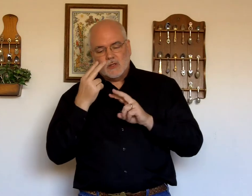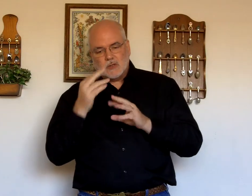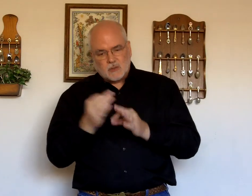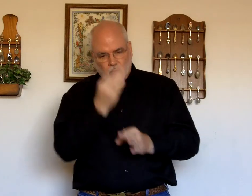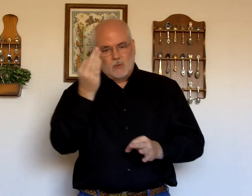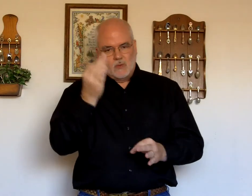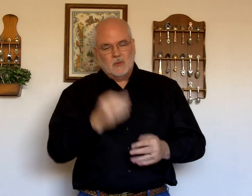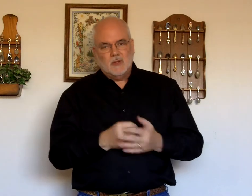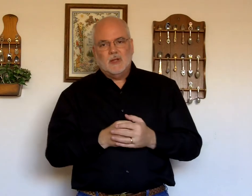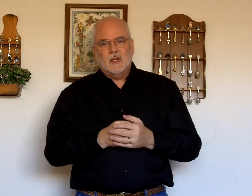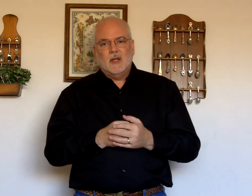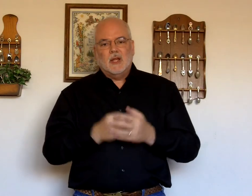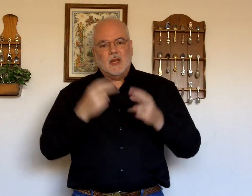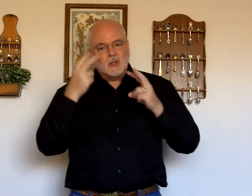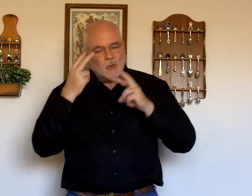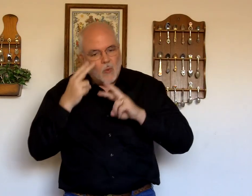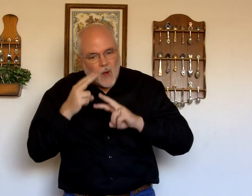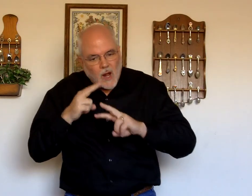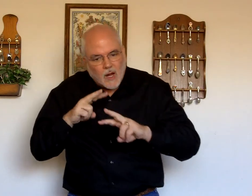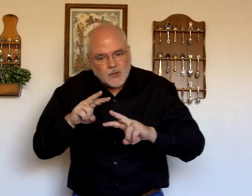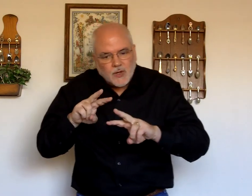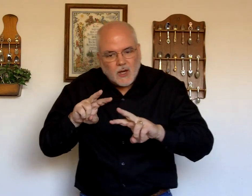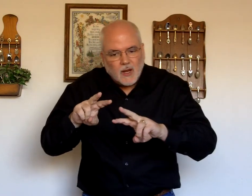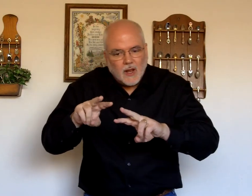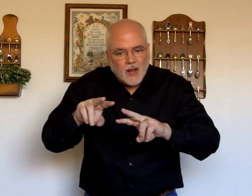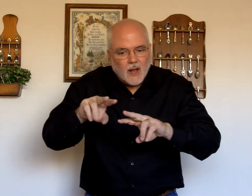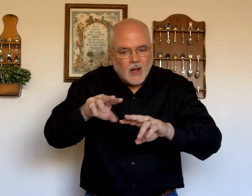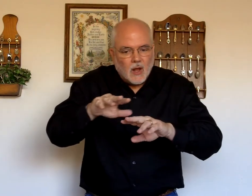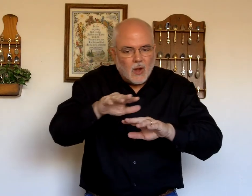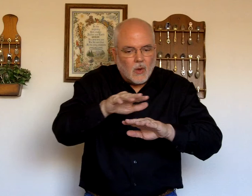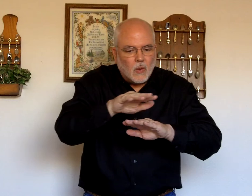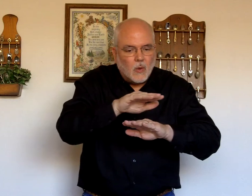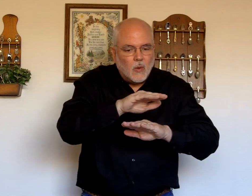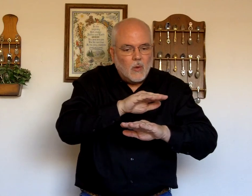Soul. It's watching. Over.